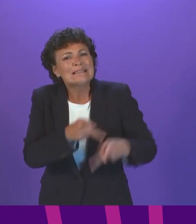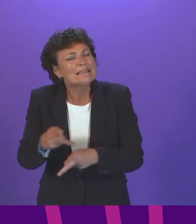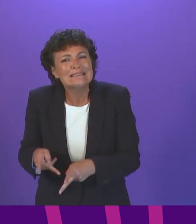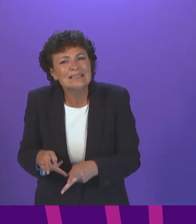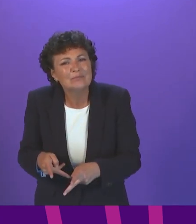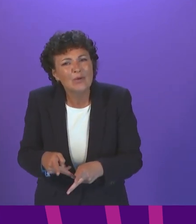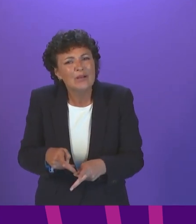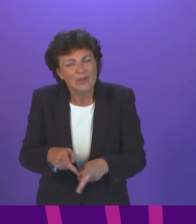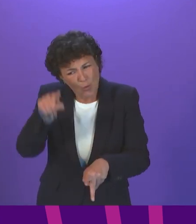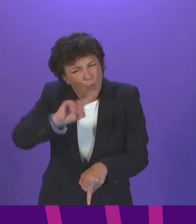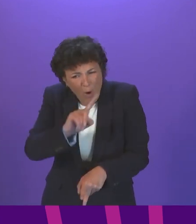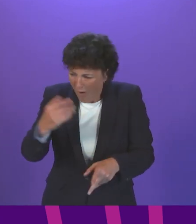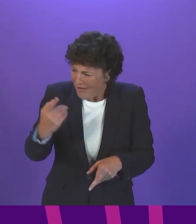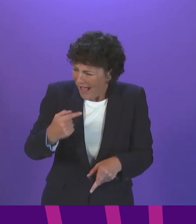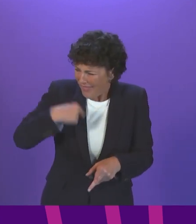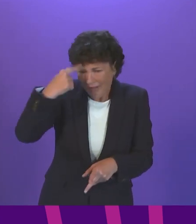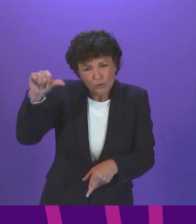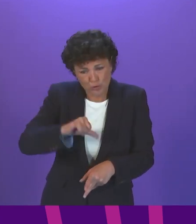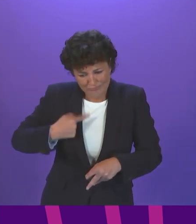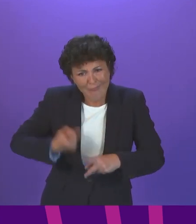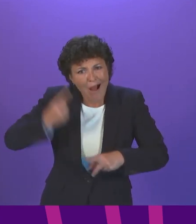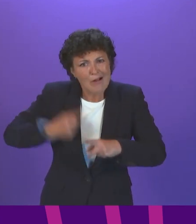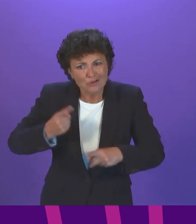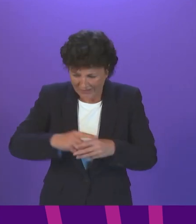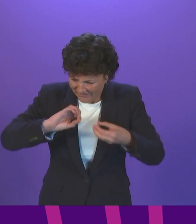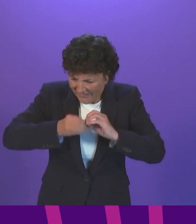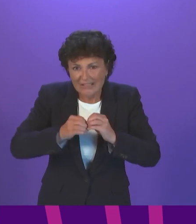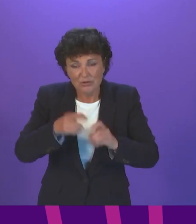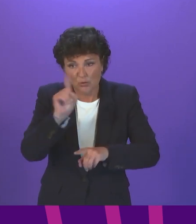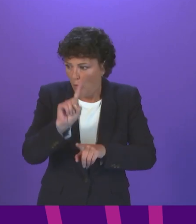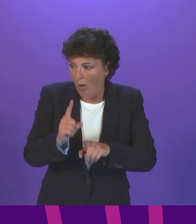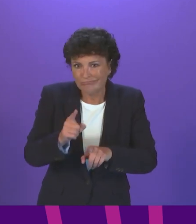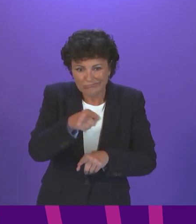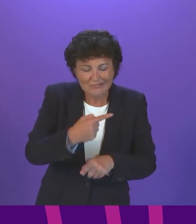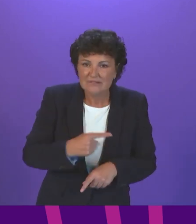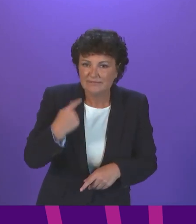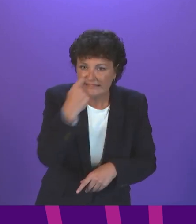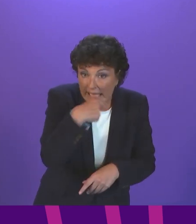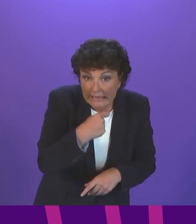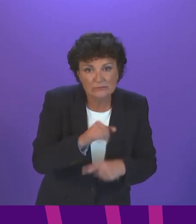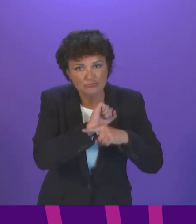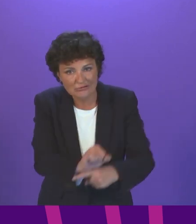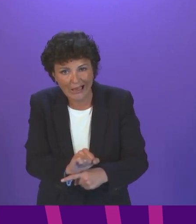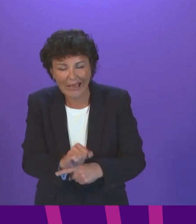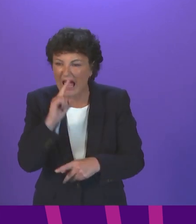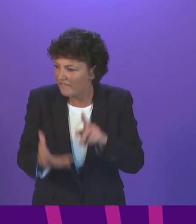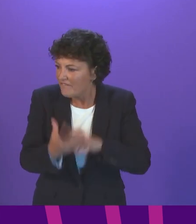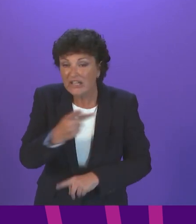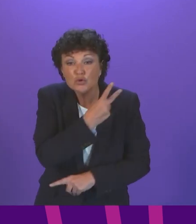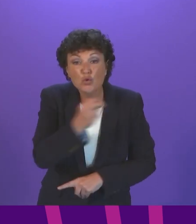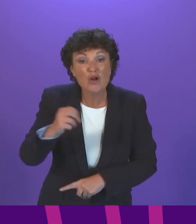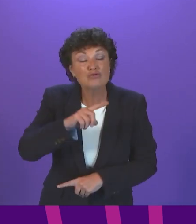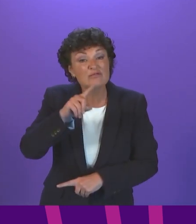fix the systems that we have, to finally resource and fix, test and protect and find the missing 200,000? First Minister.